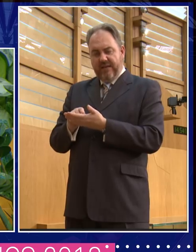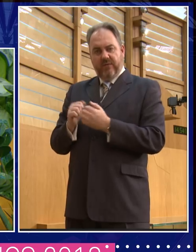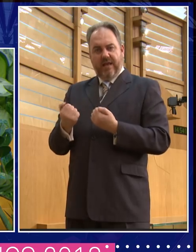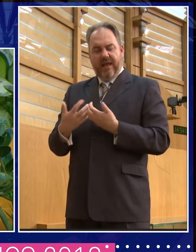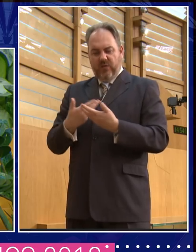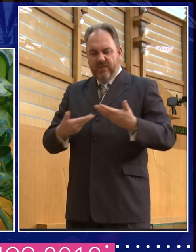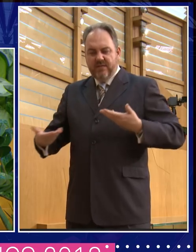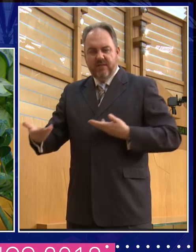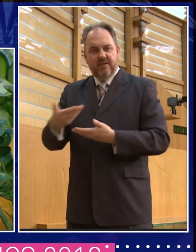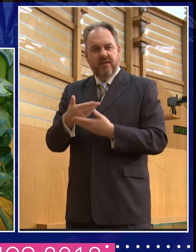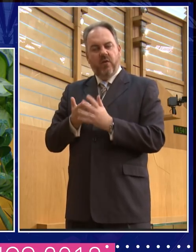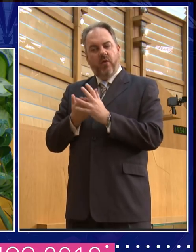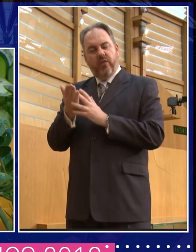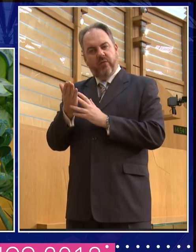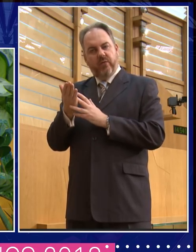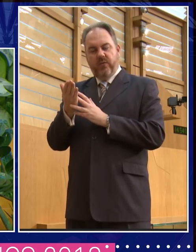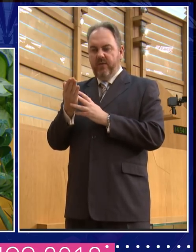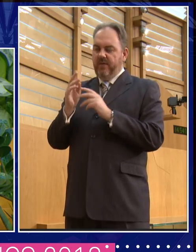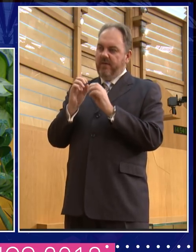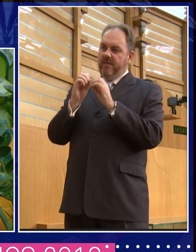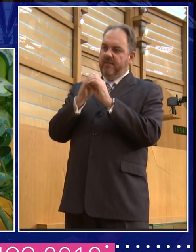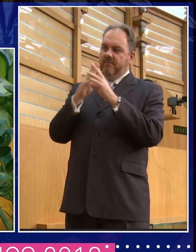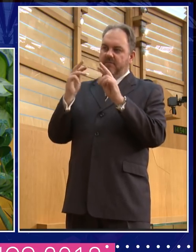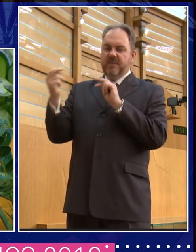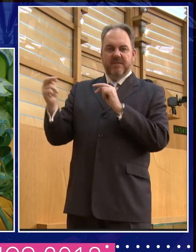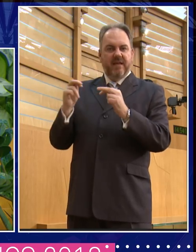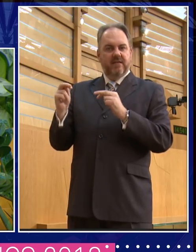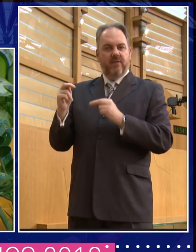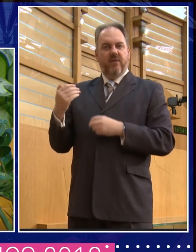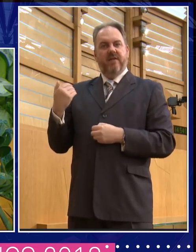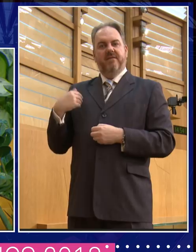Um, and I would just tell them to shut up, really.